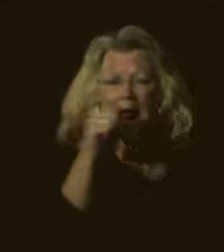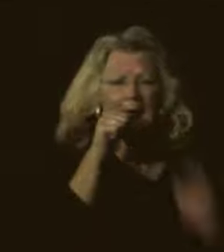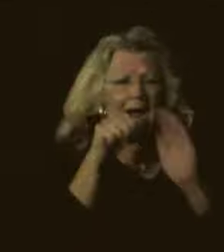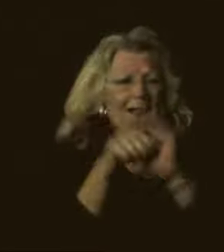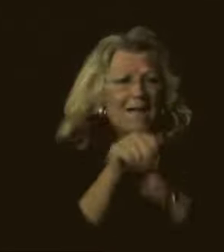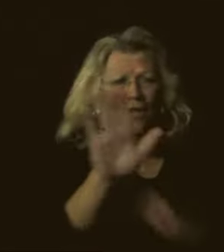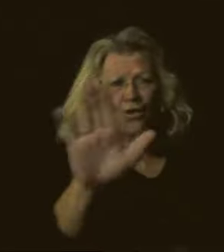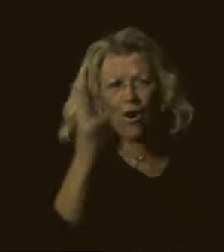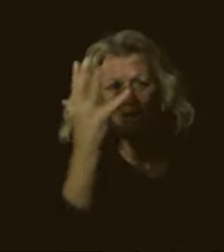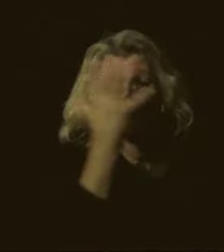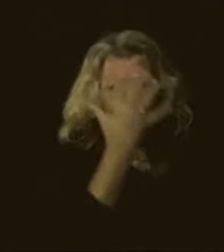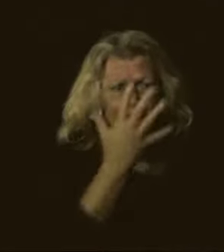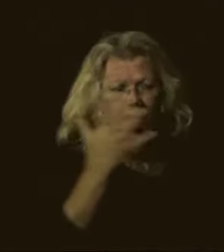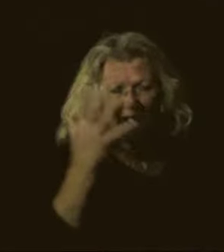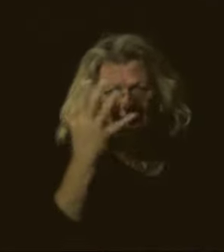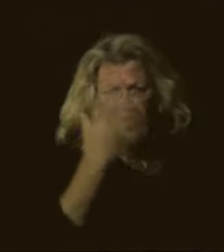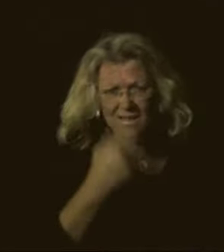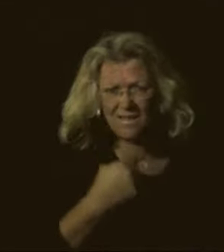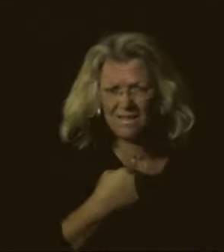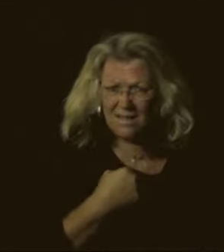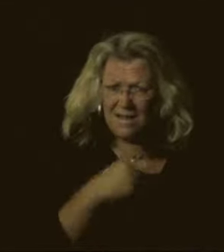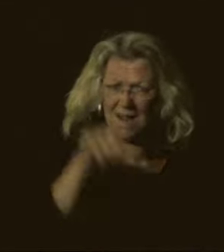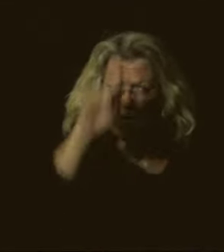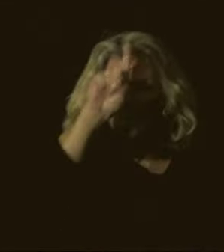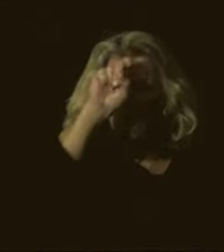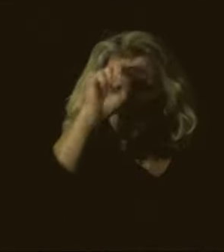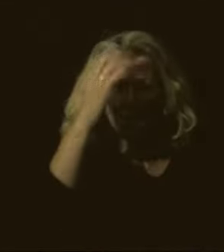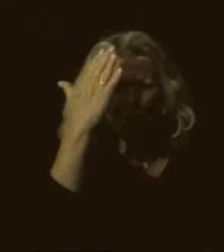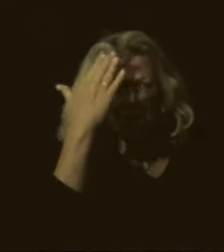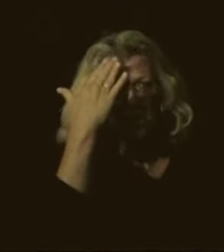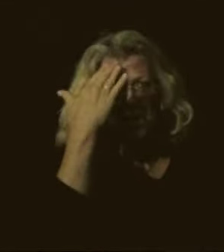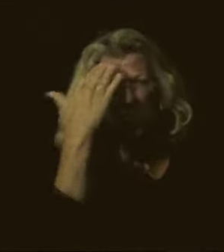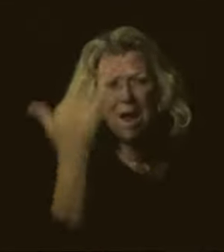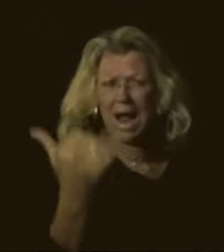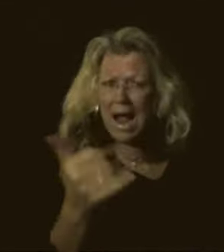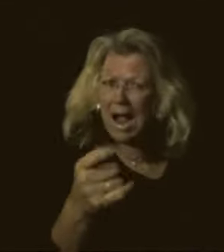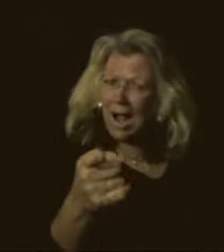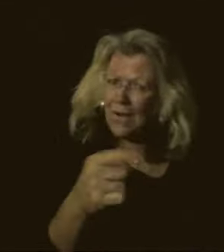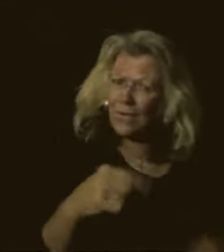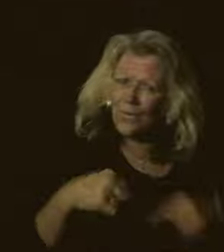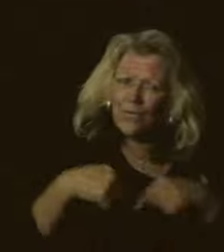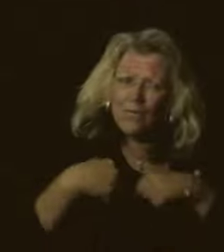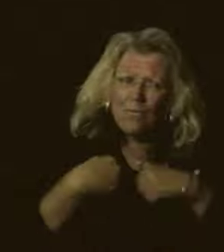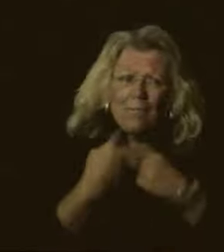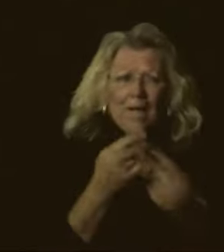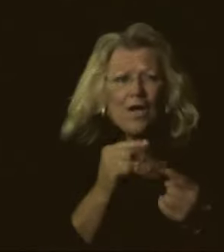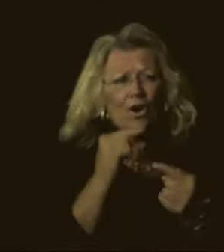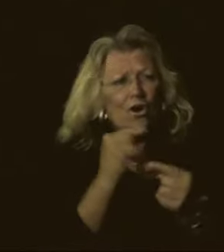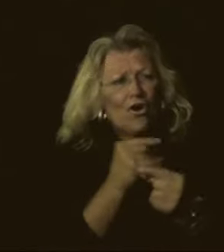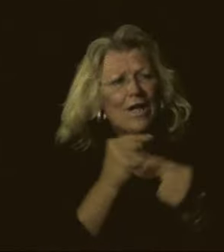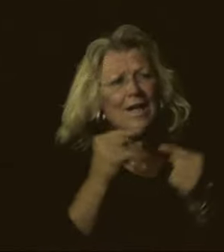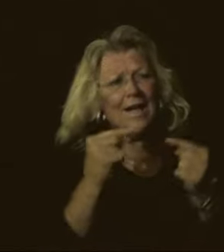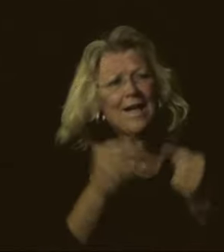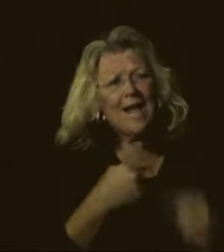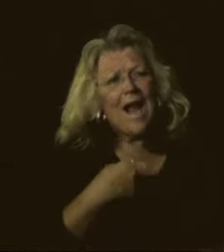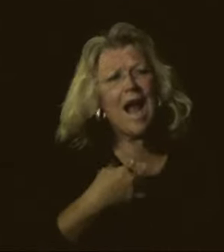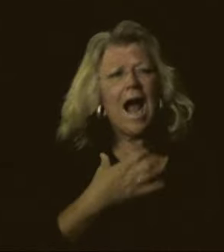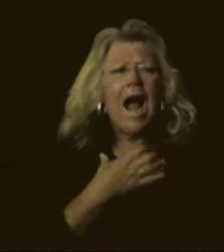in your face I wonder why you've been hurting I